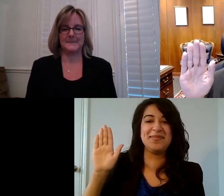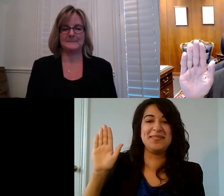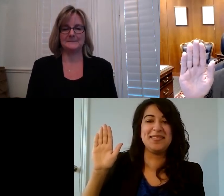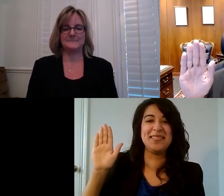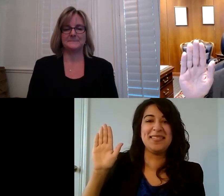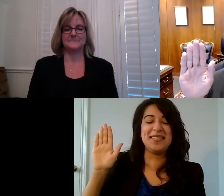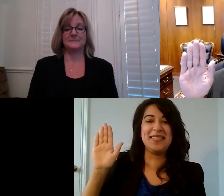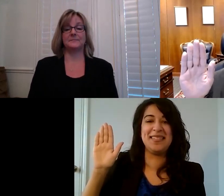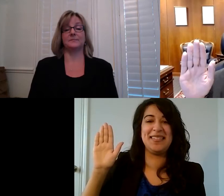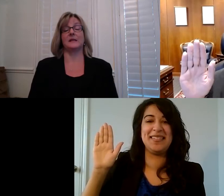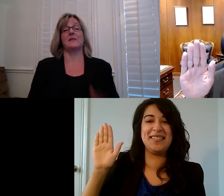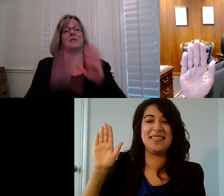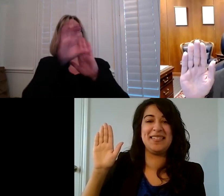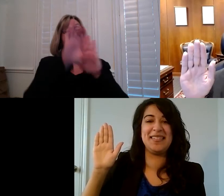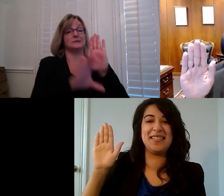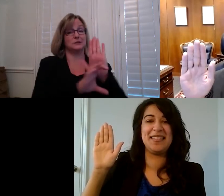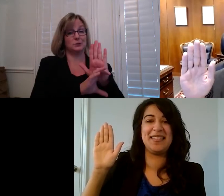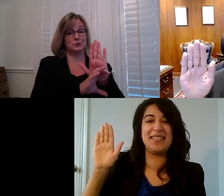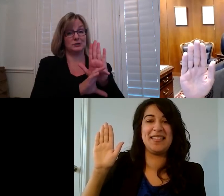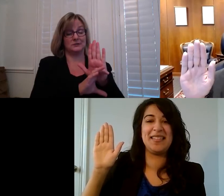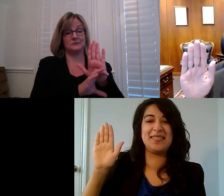the